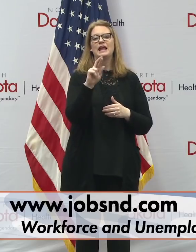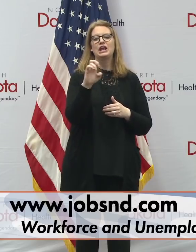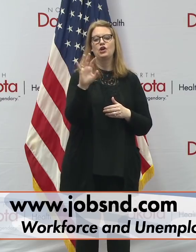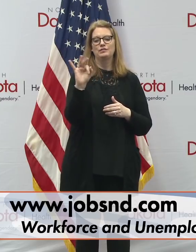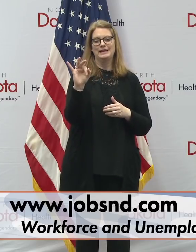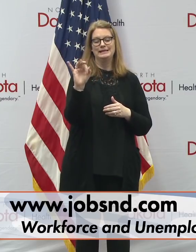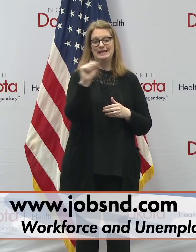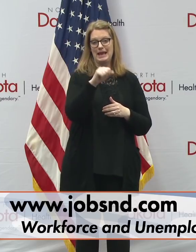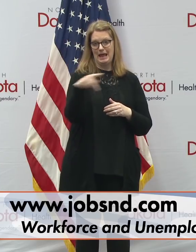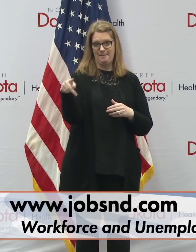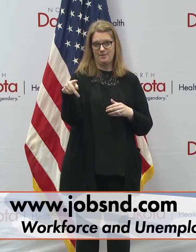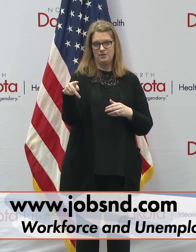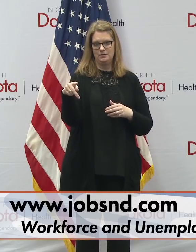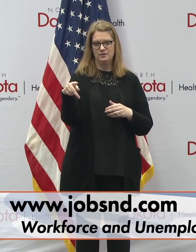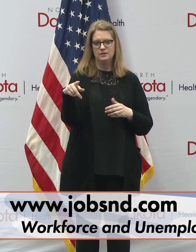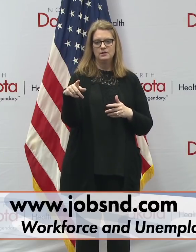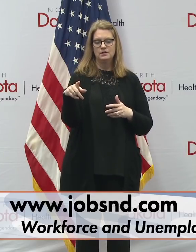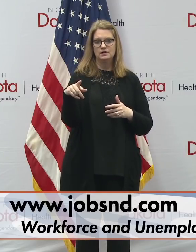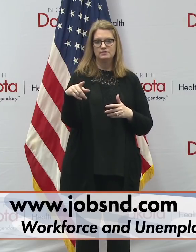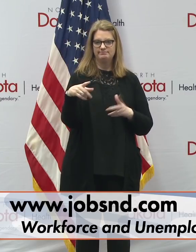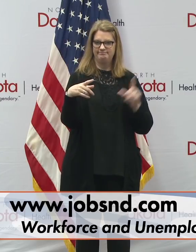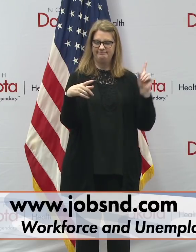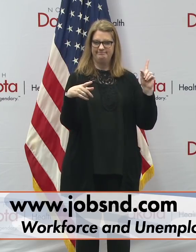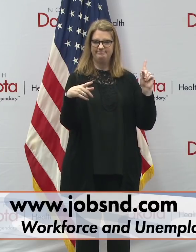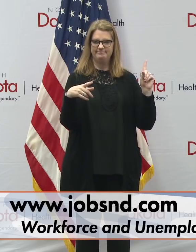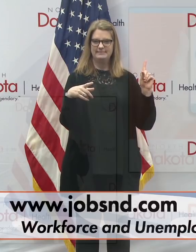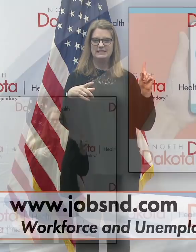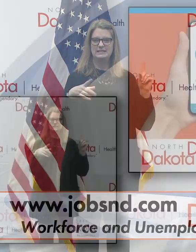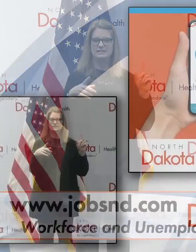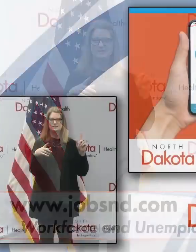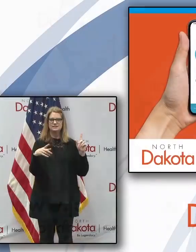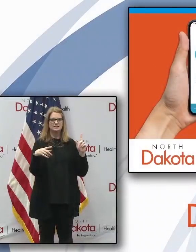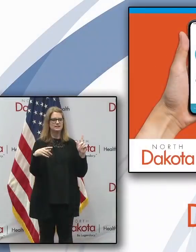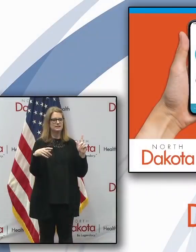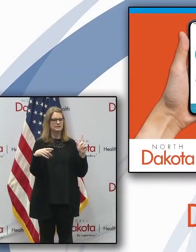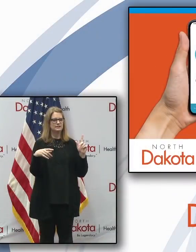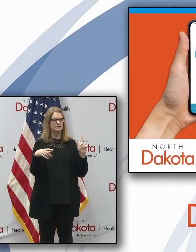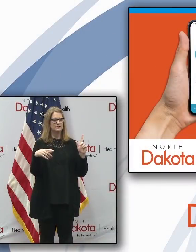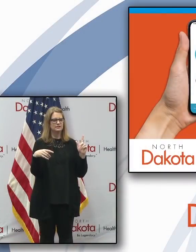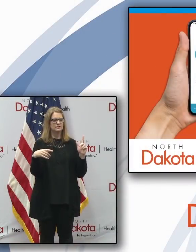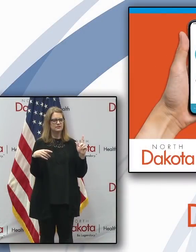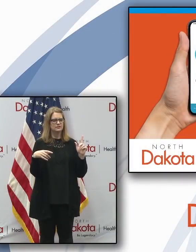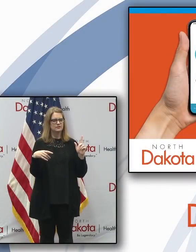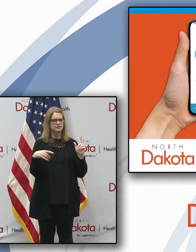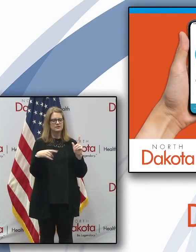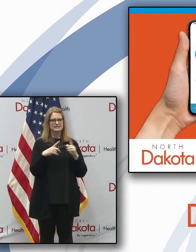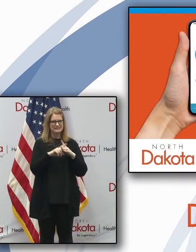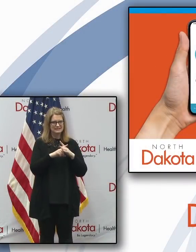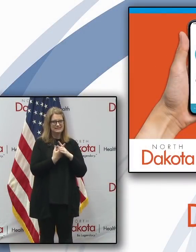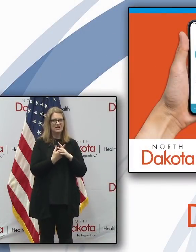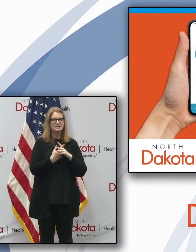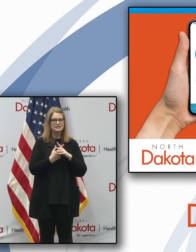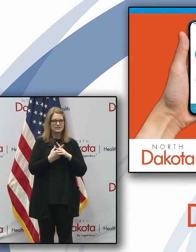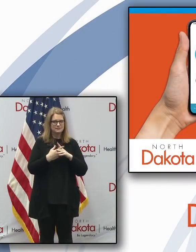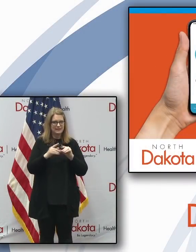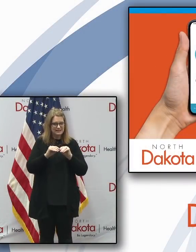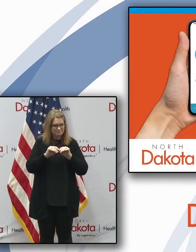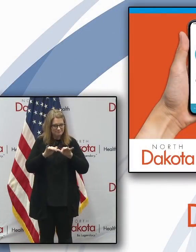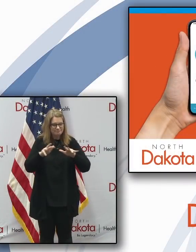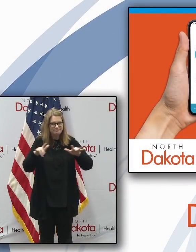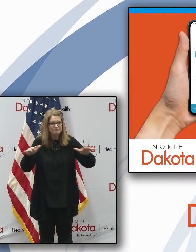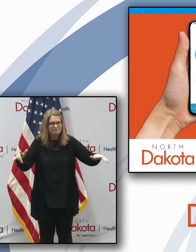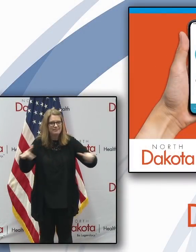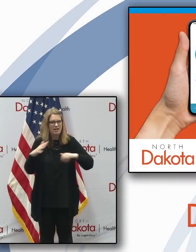app. As you know, this has continued to roll out across the country. We've had over